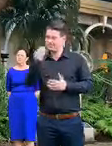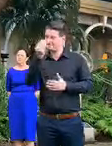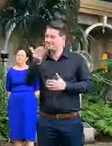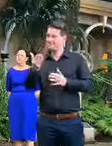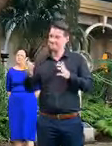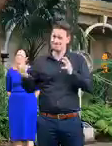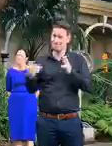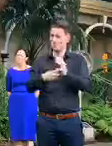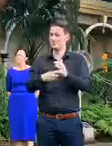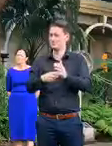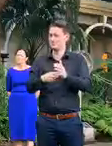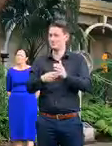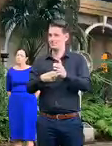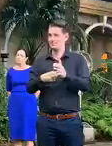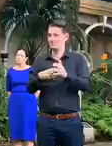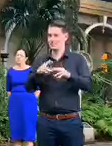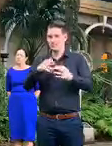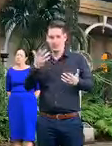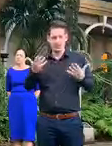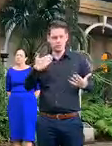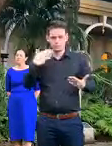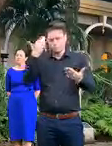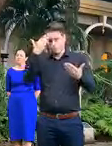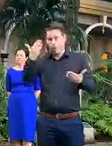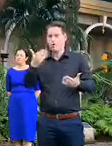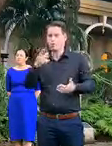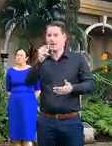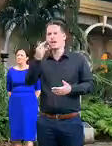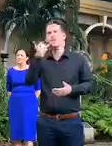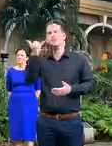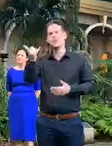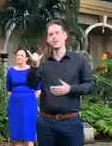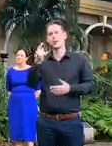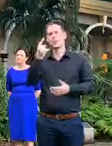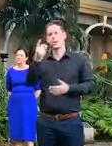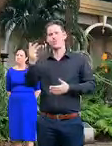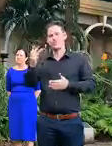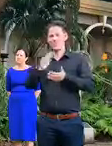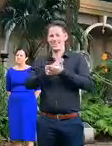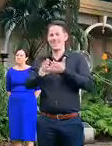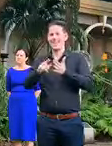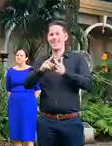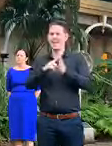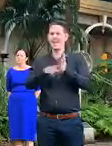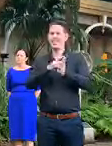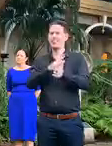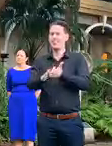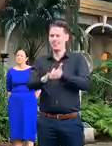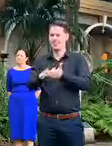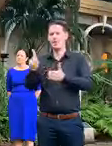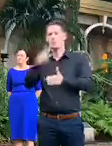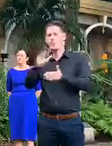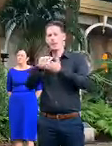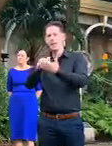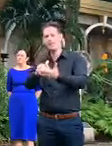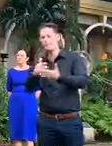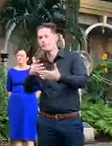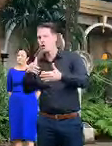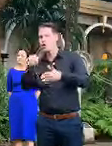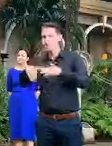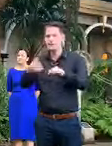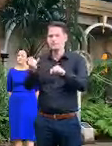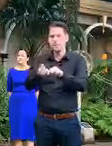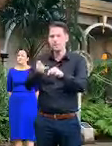critical. If you don't know what to do, ring 13 Health. They will assist you with getting any pharmaceutical